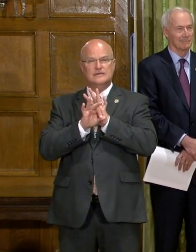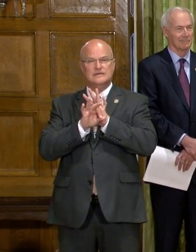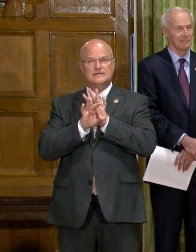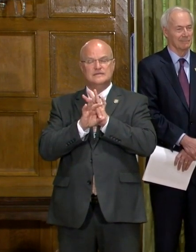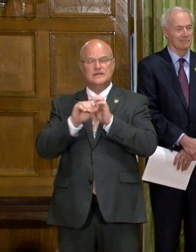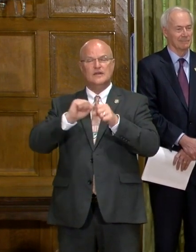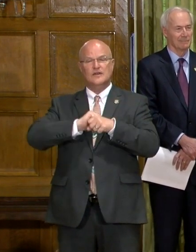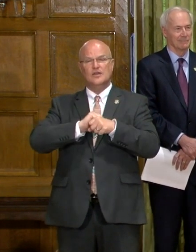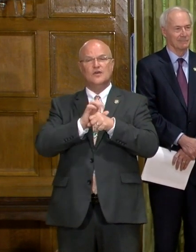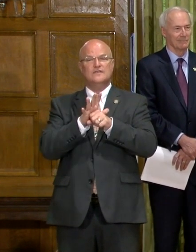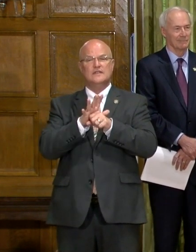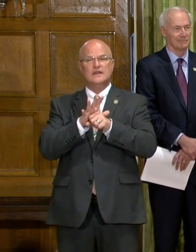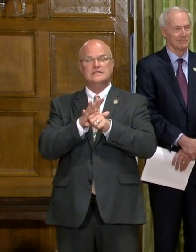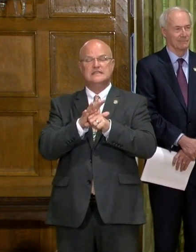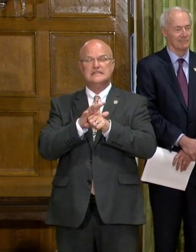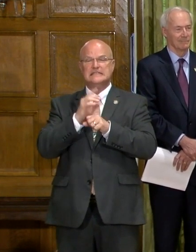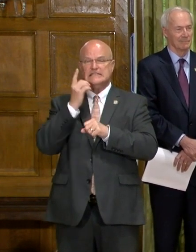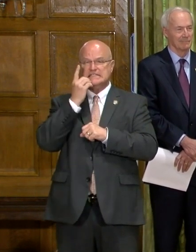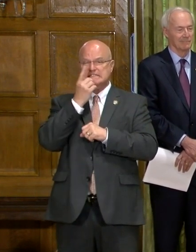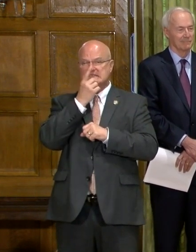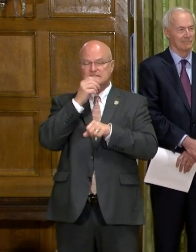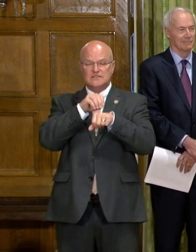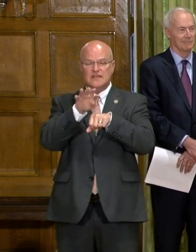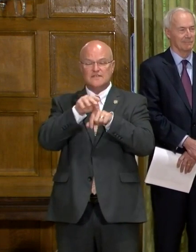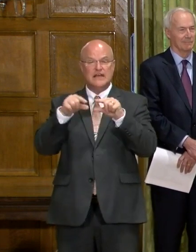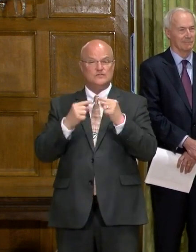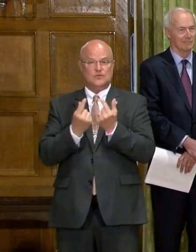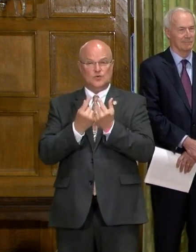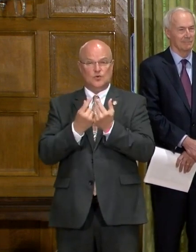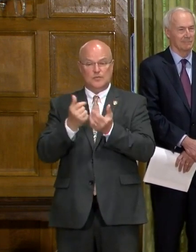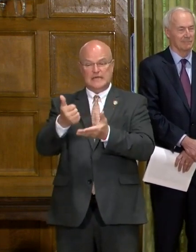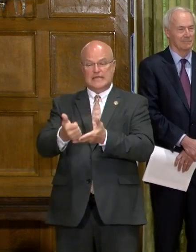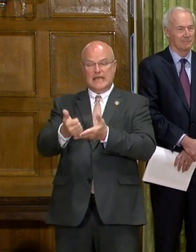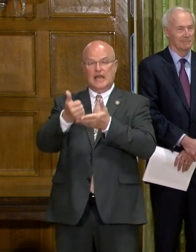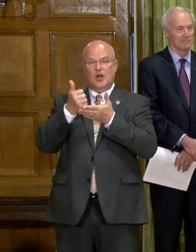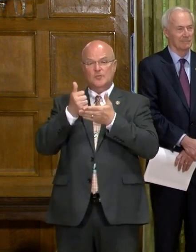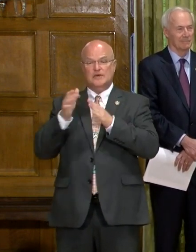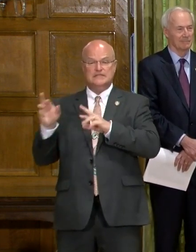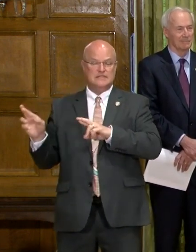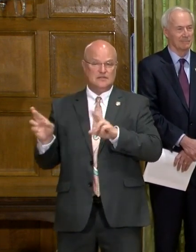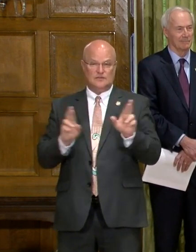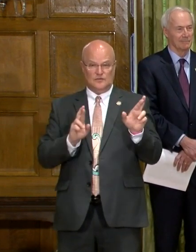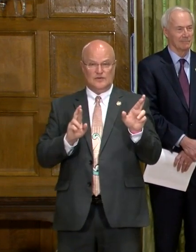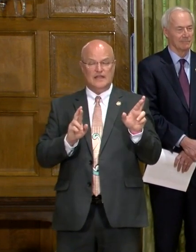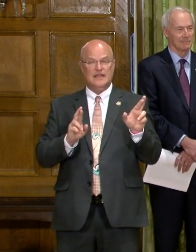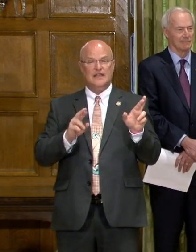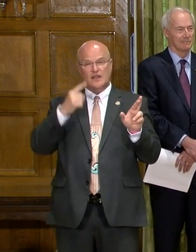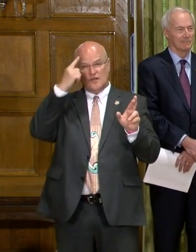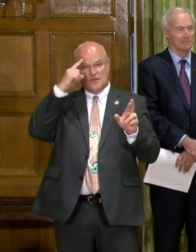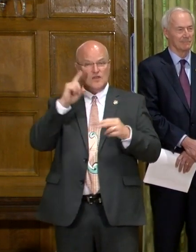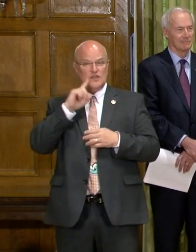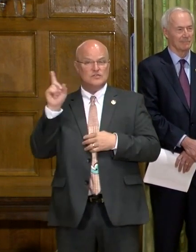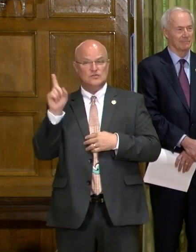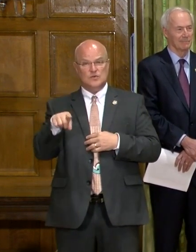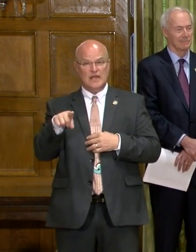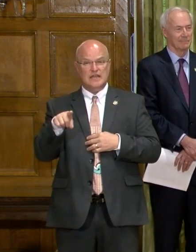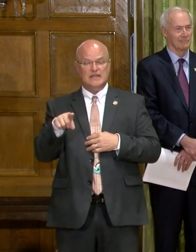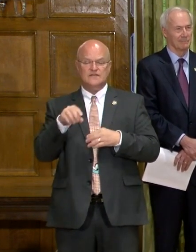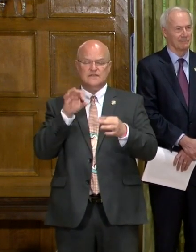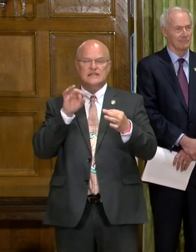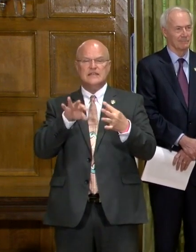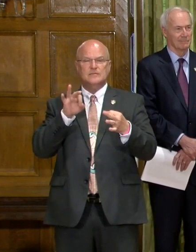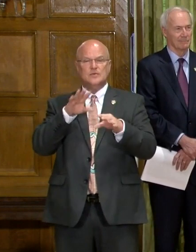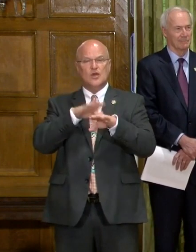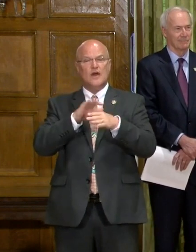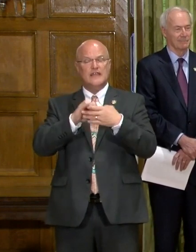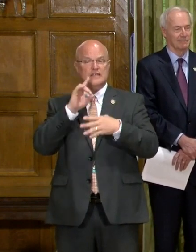a COVID-19 dental advisory group, uh, to help us, uh, prepare the, uh, directive, give input